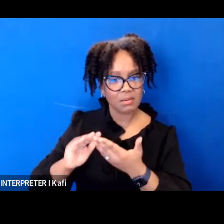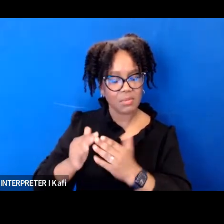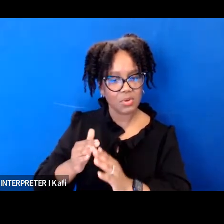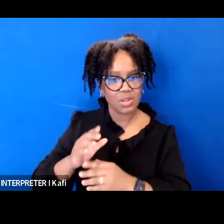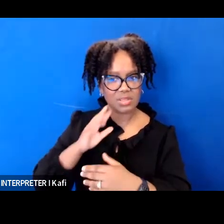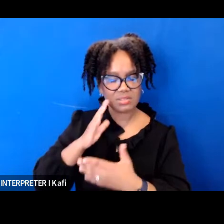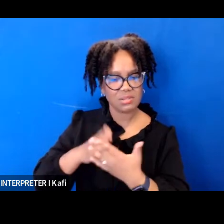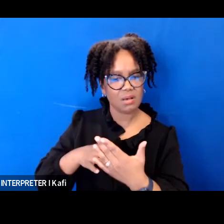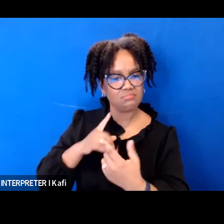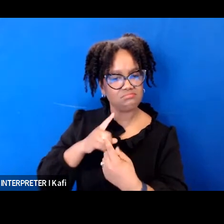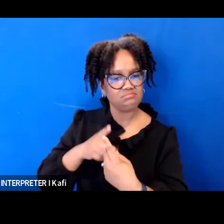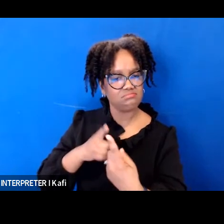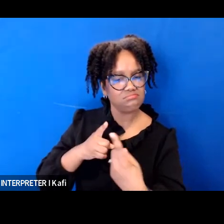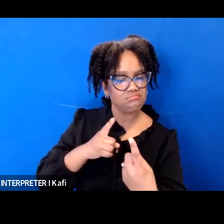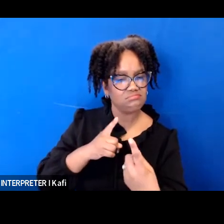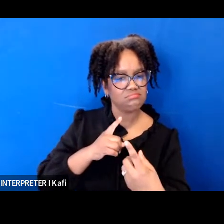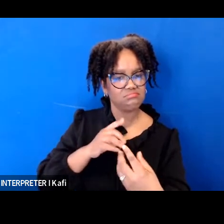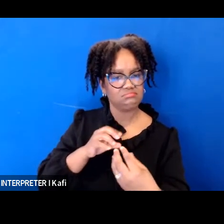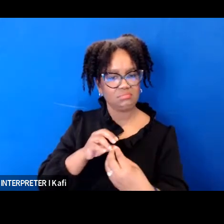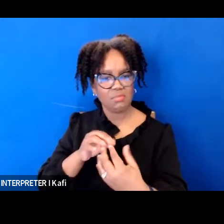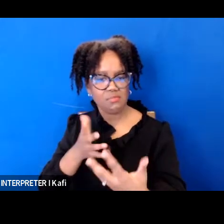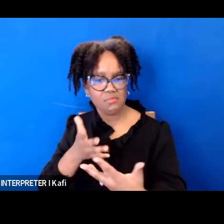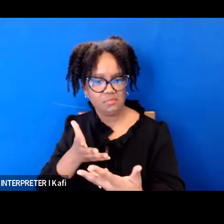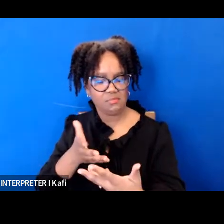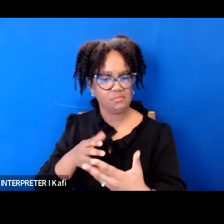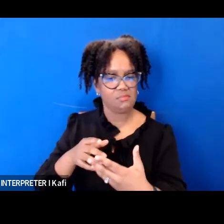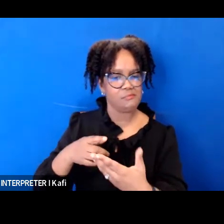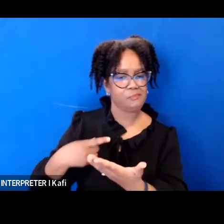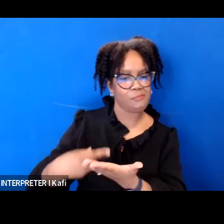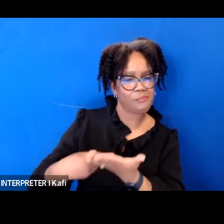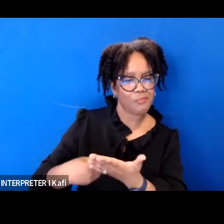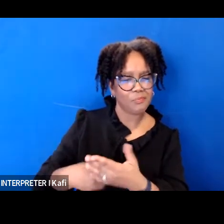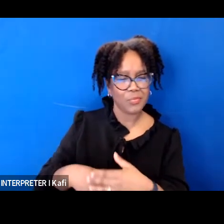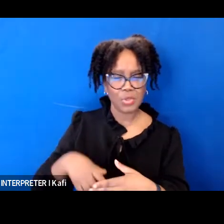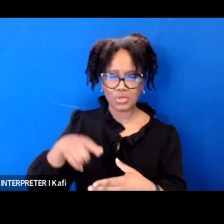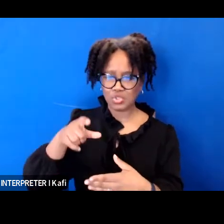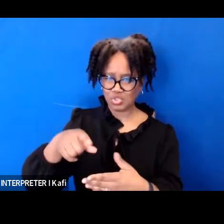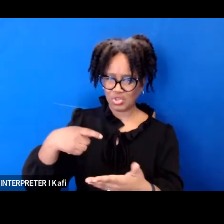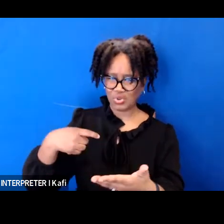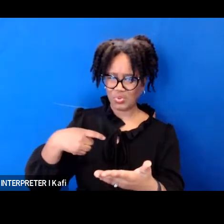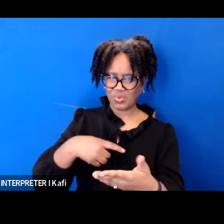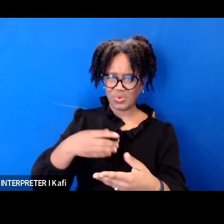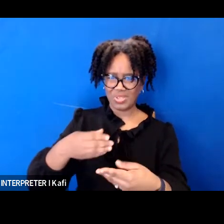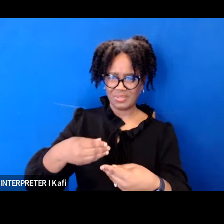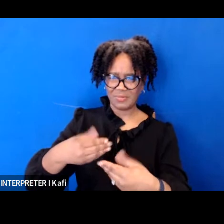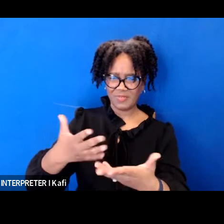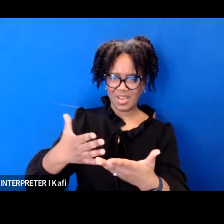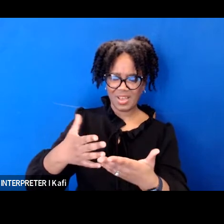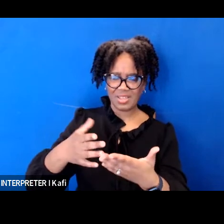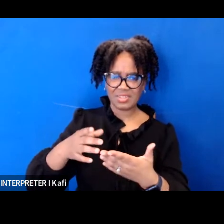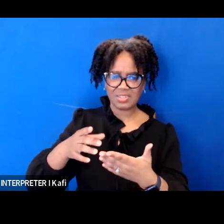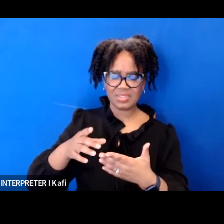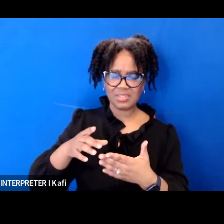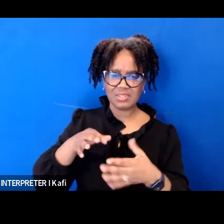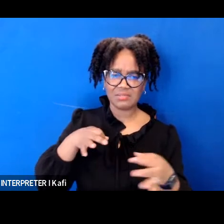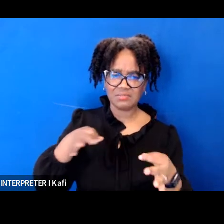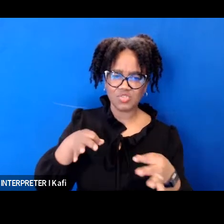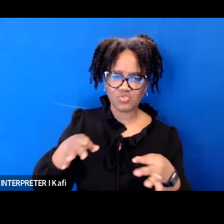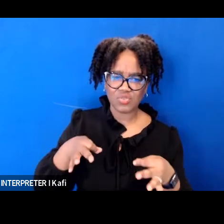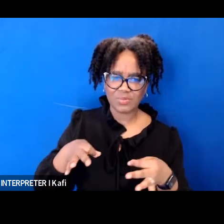should we be providing descriptions of our race and